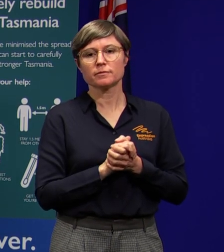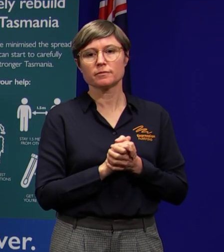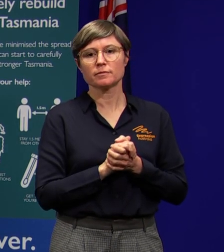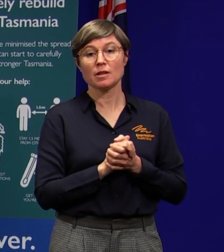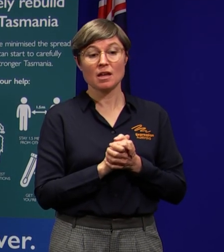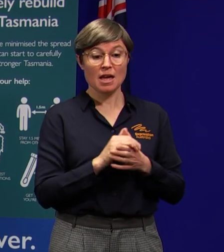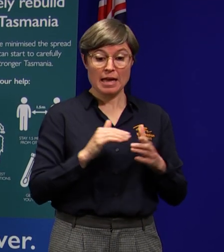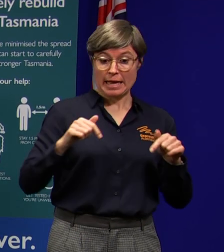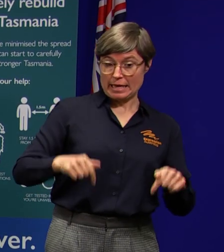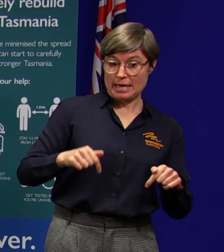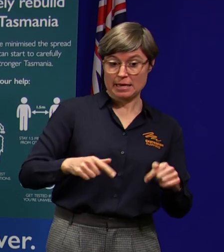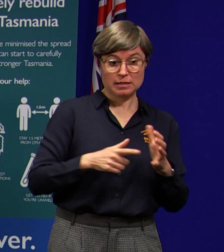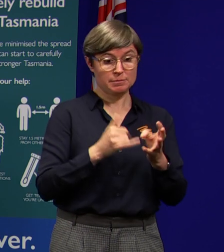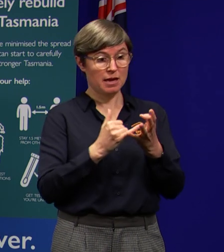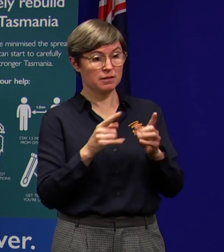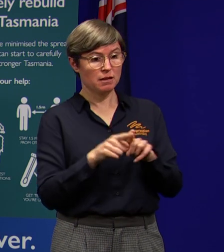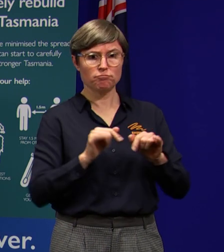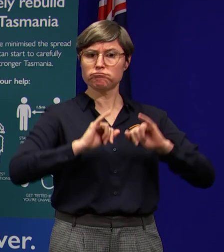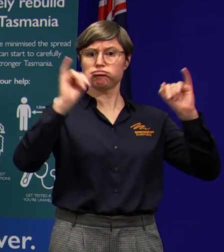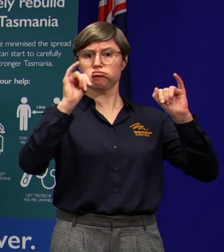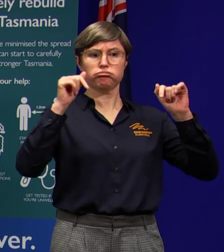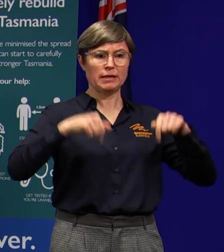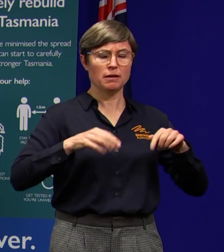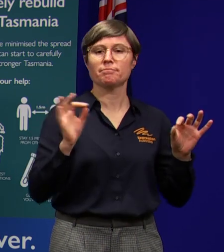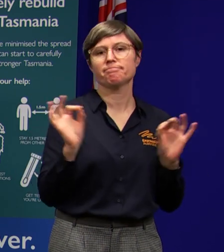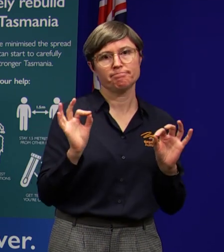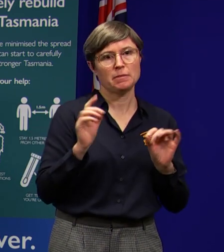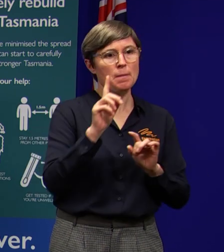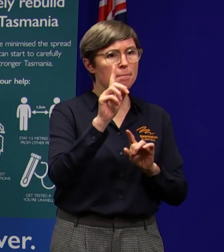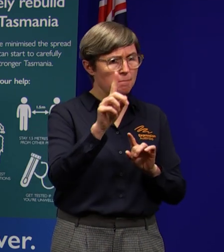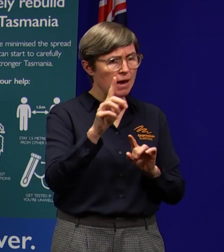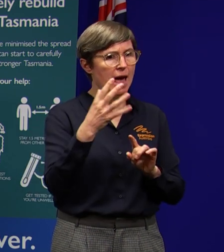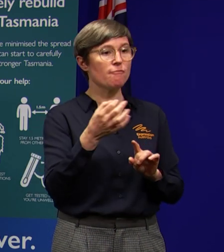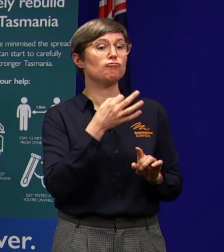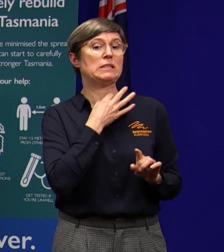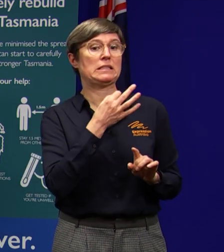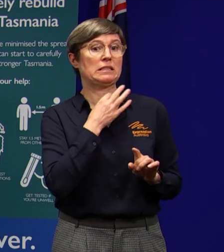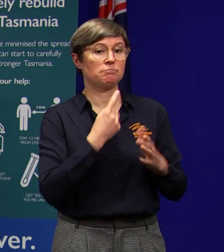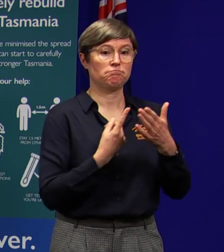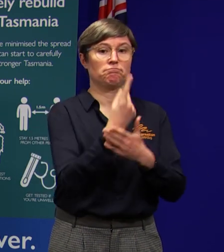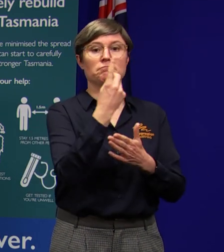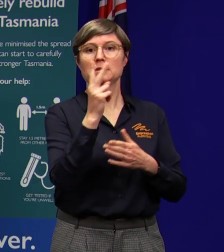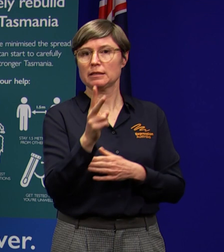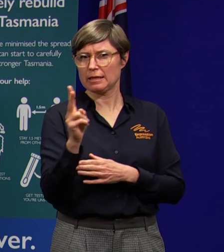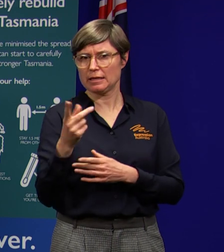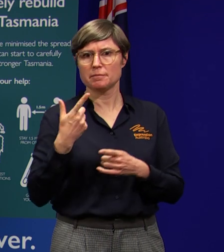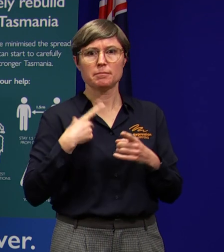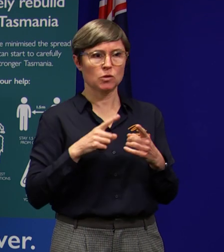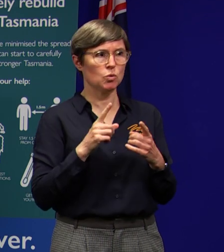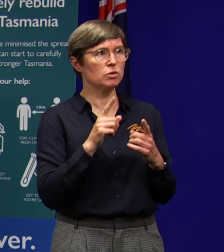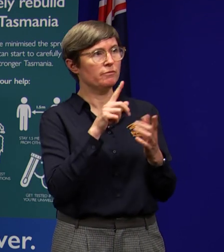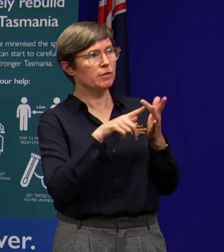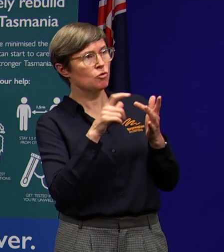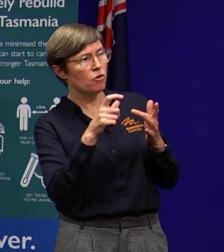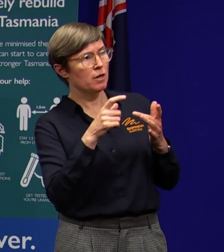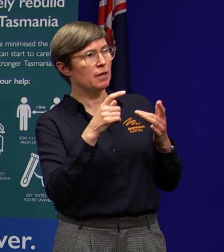within the state's boundaries at the moment. But what we do is we have the risk of one that is present as a result of what's occurring in Victoria.